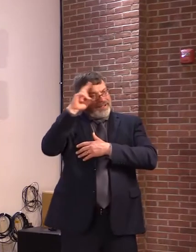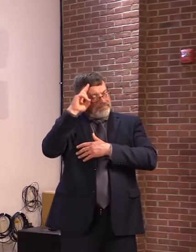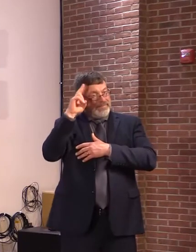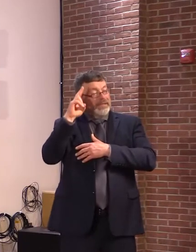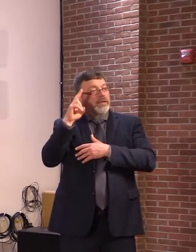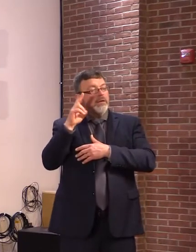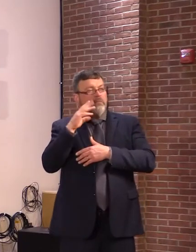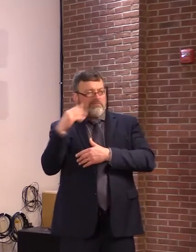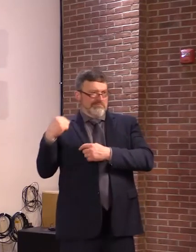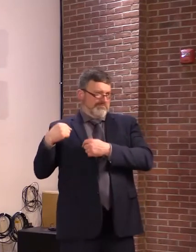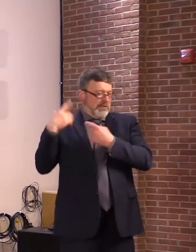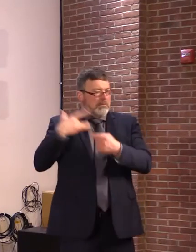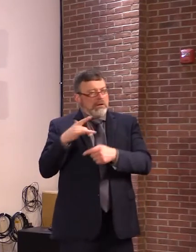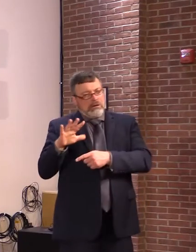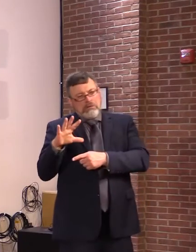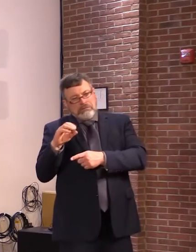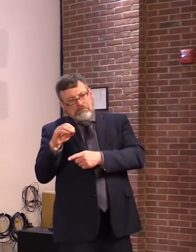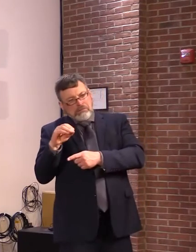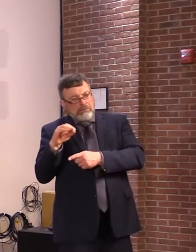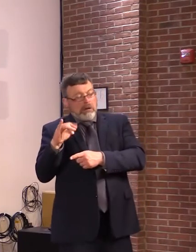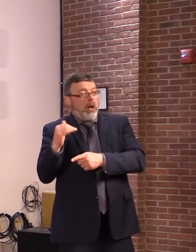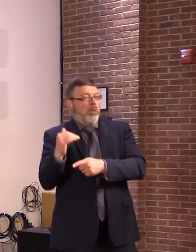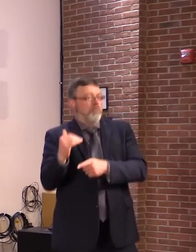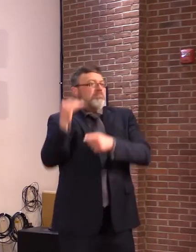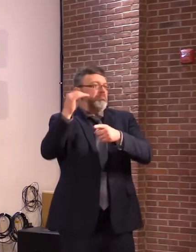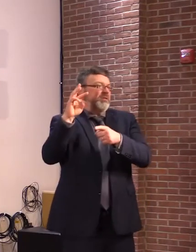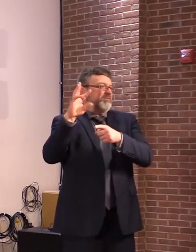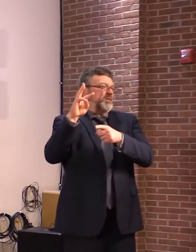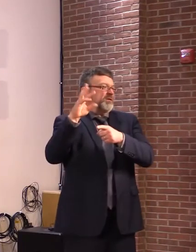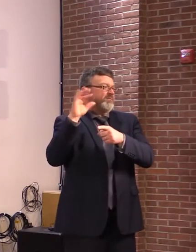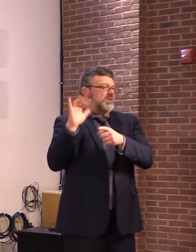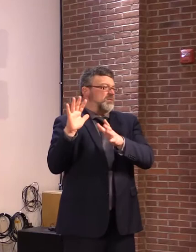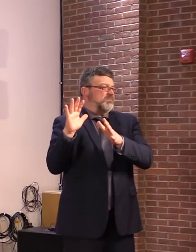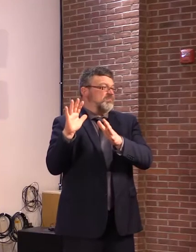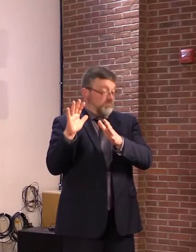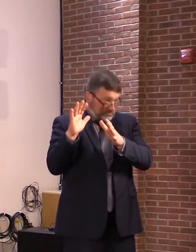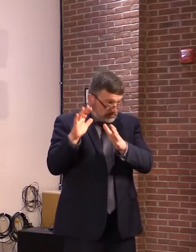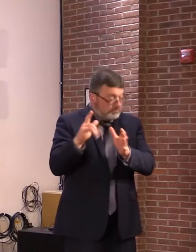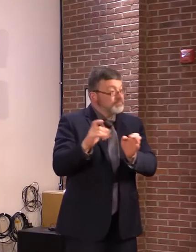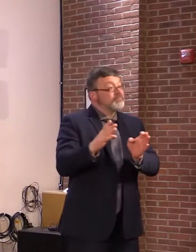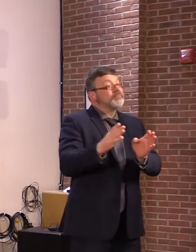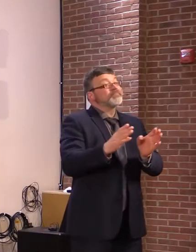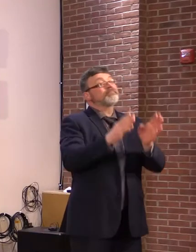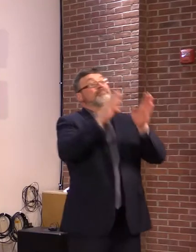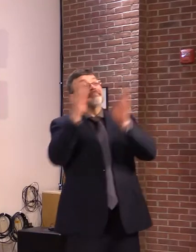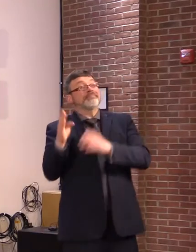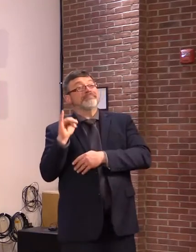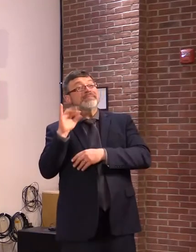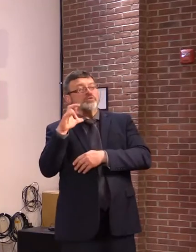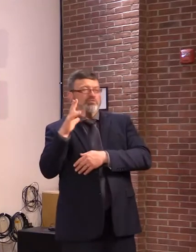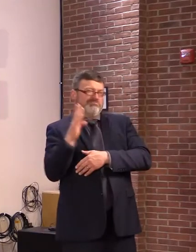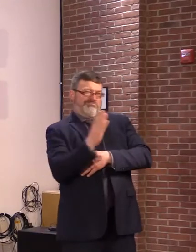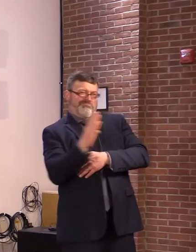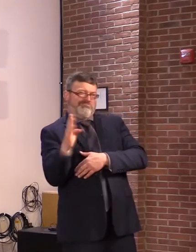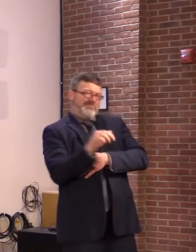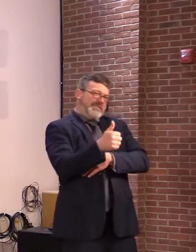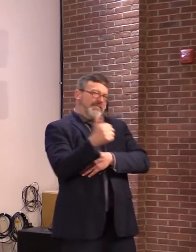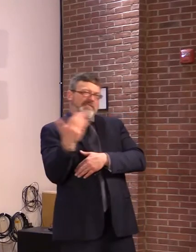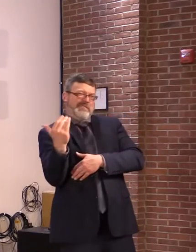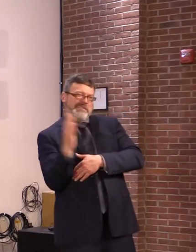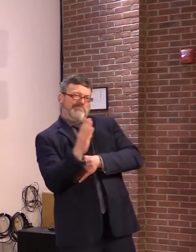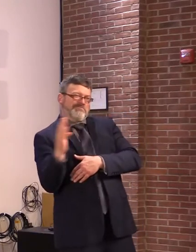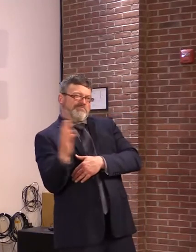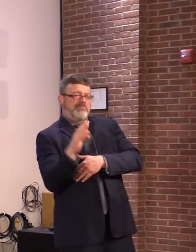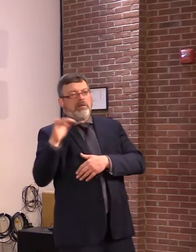teen range. Interestingly, approximately half of all COVID hospitalizations continue to be